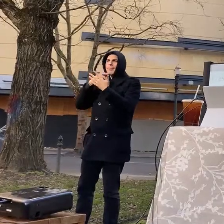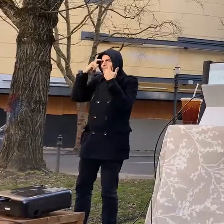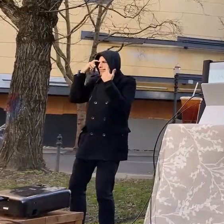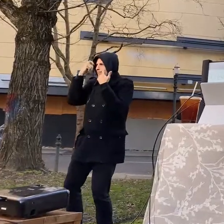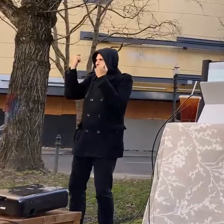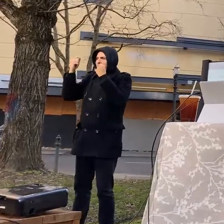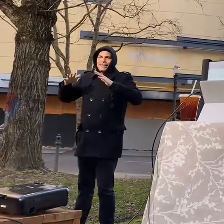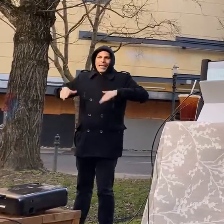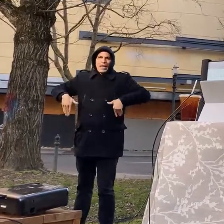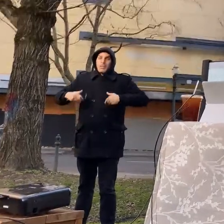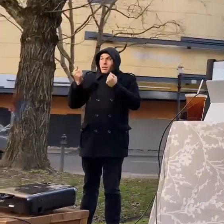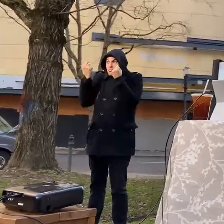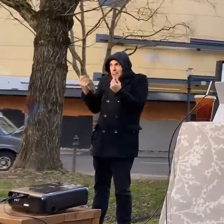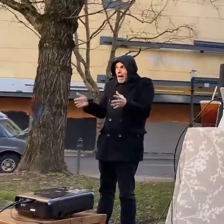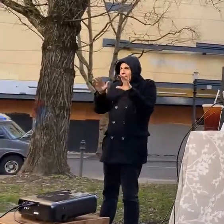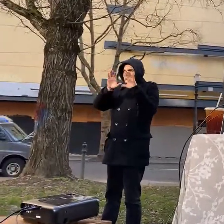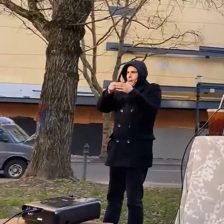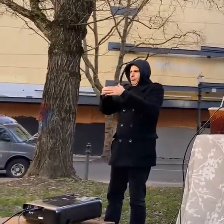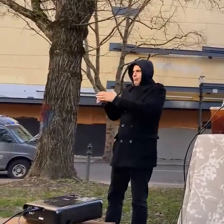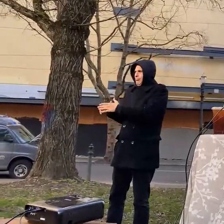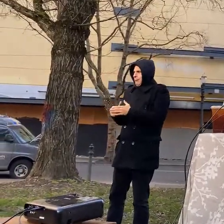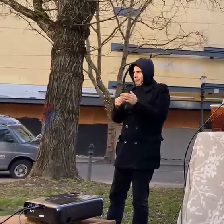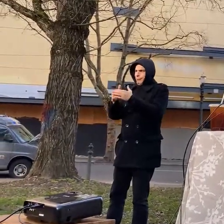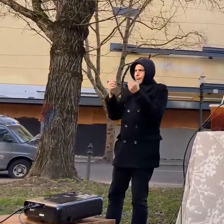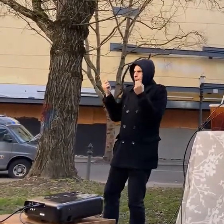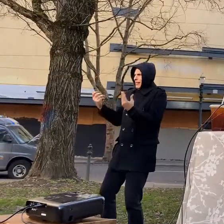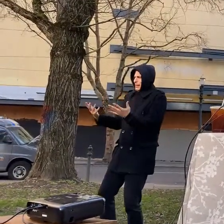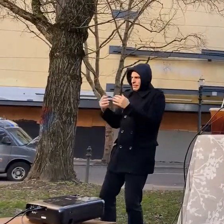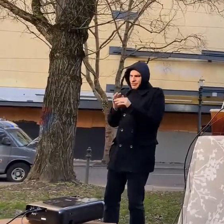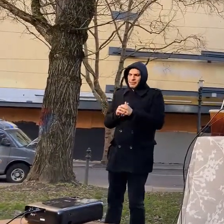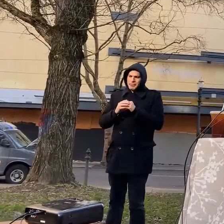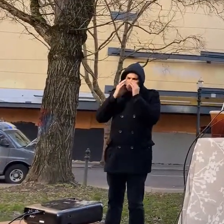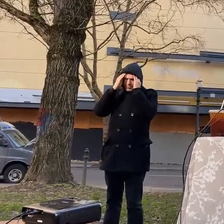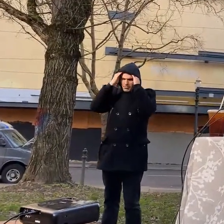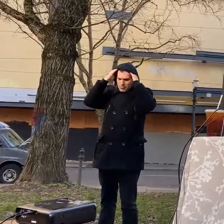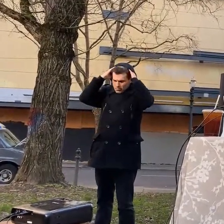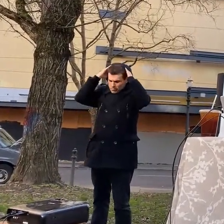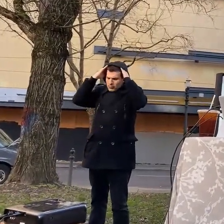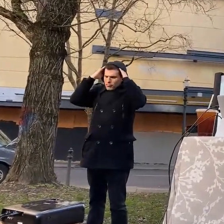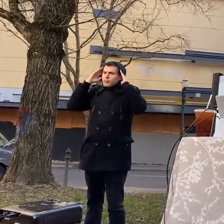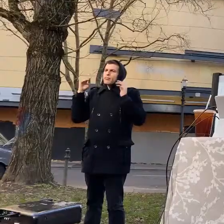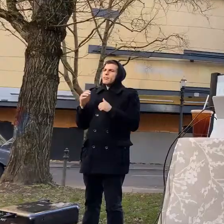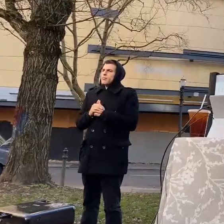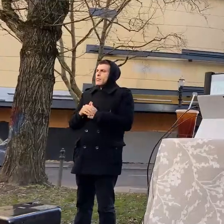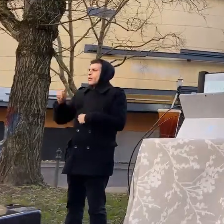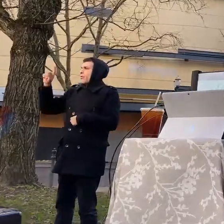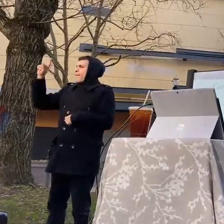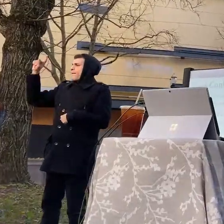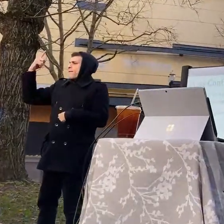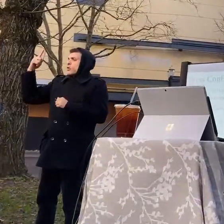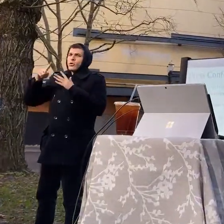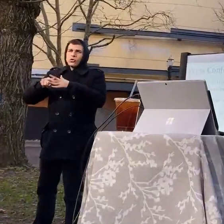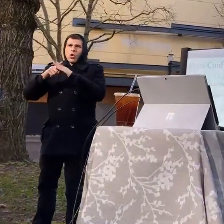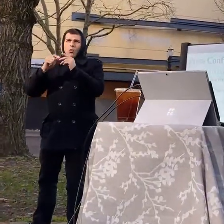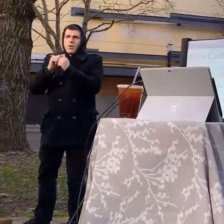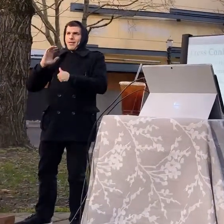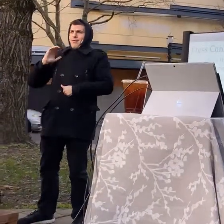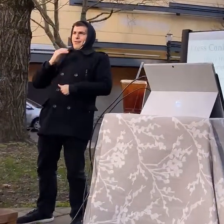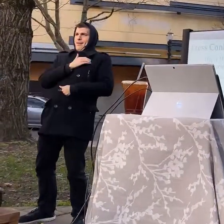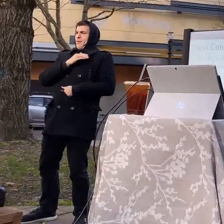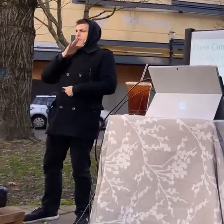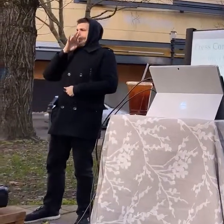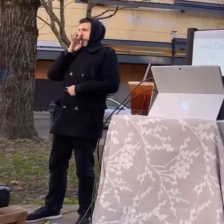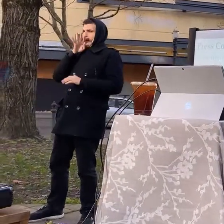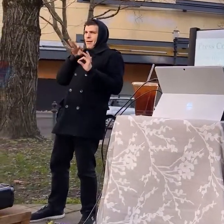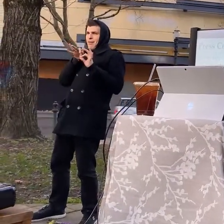tribes in oregon that the chinook people are represented in is the confederate confederated tribes of poos